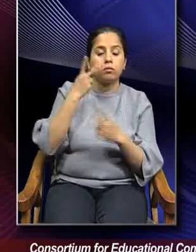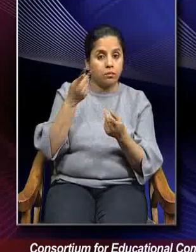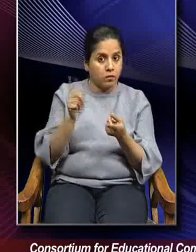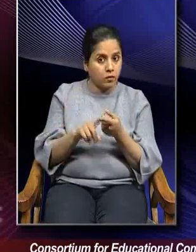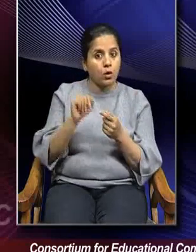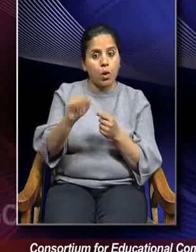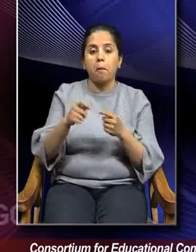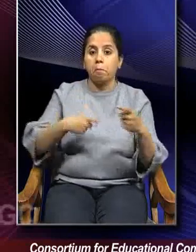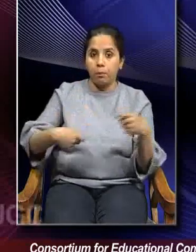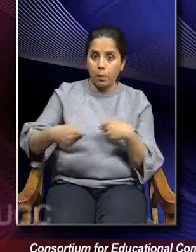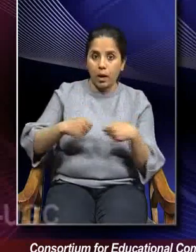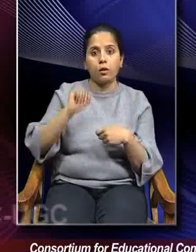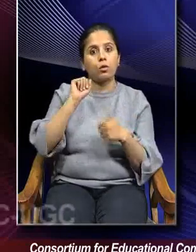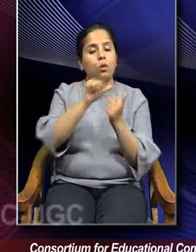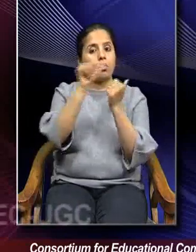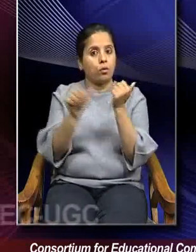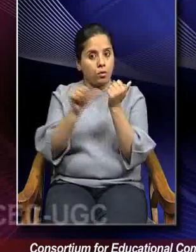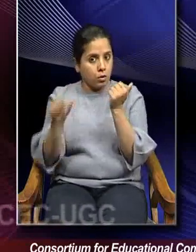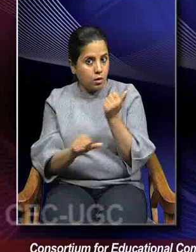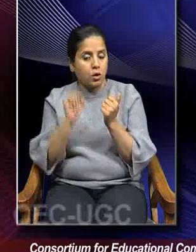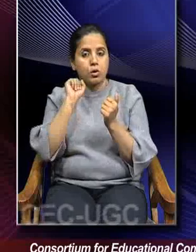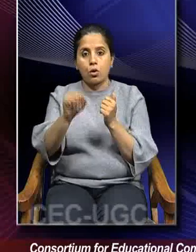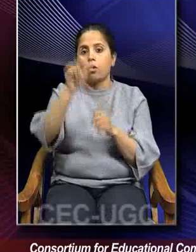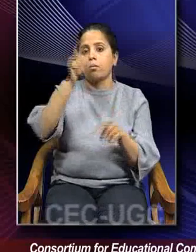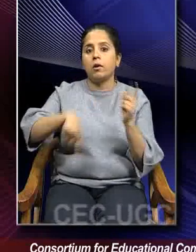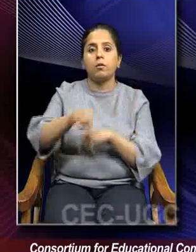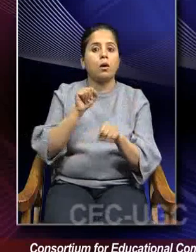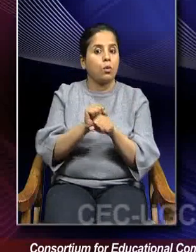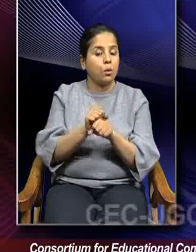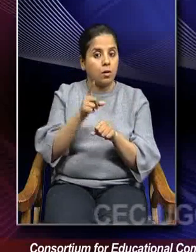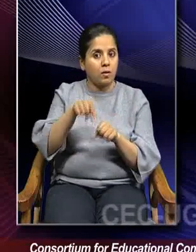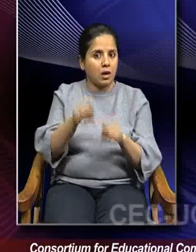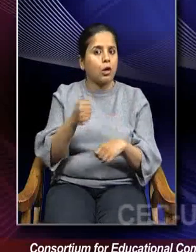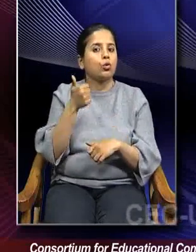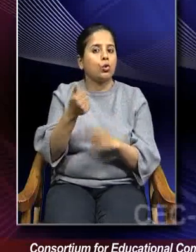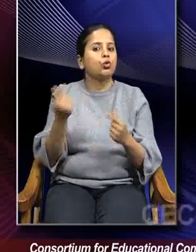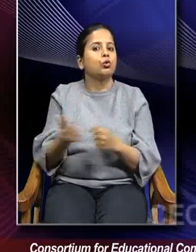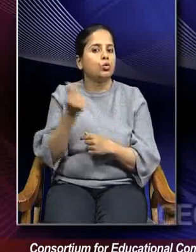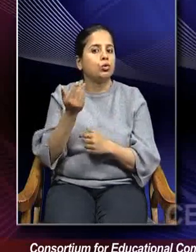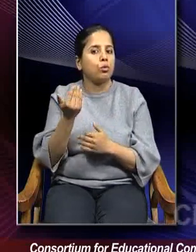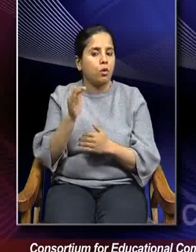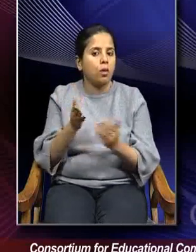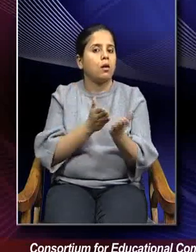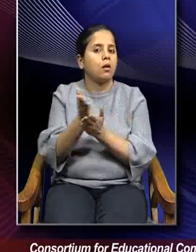your business, of your subordinates, of your employees, you can make good use of these approaches from time to time.